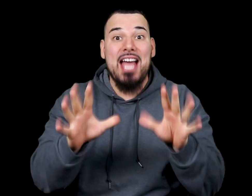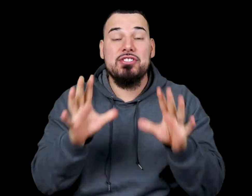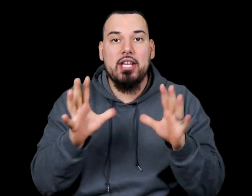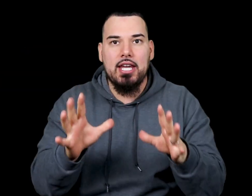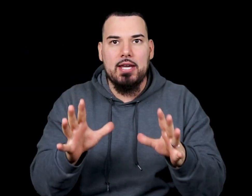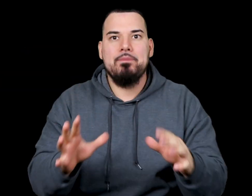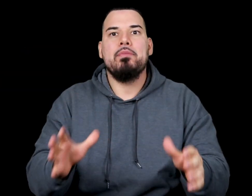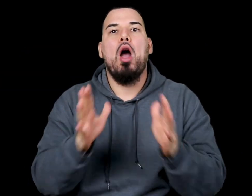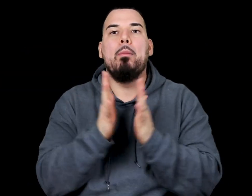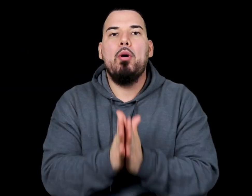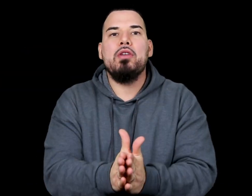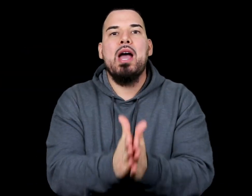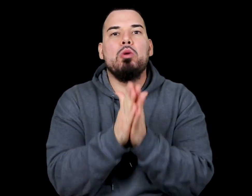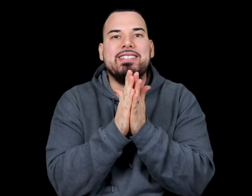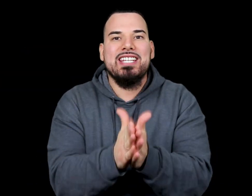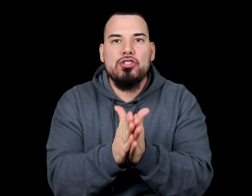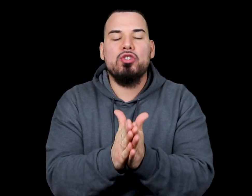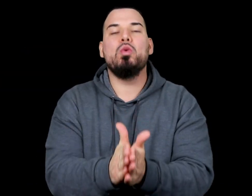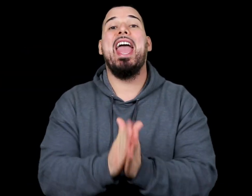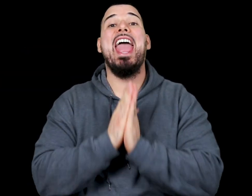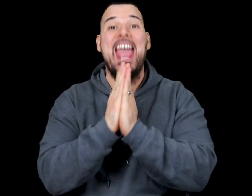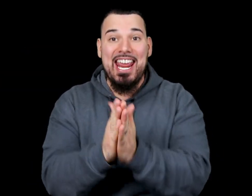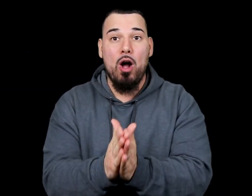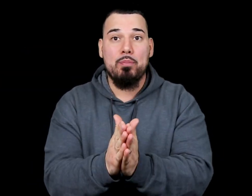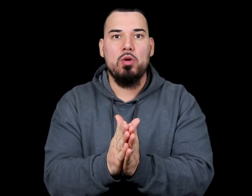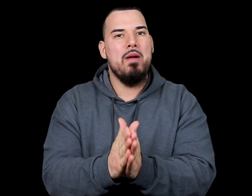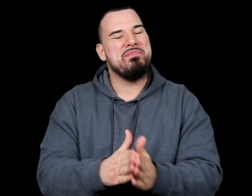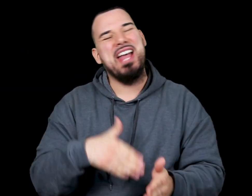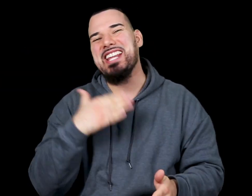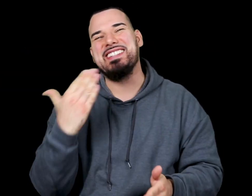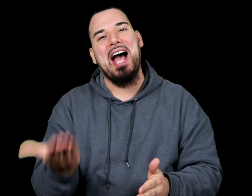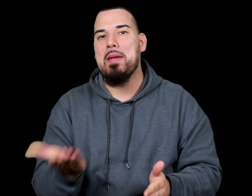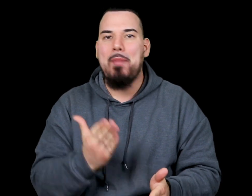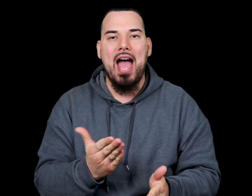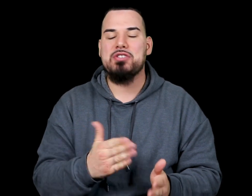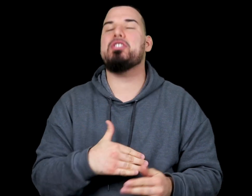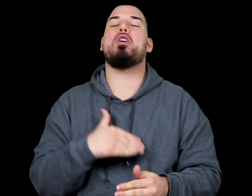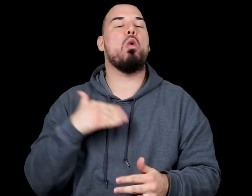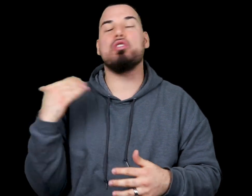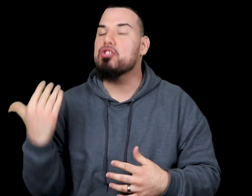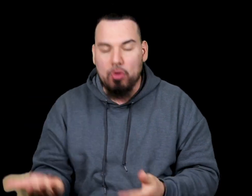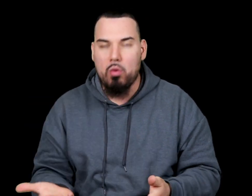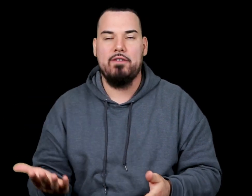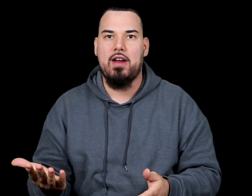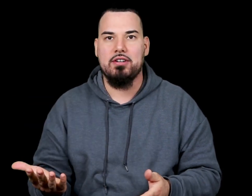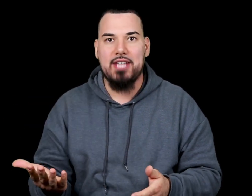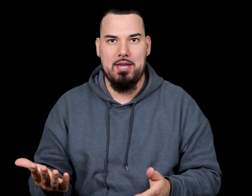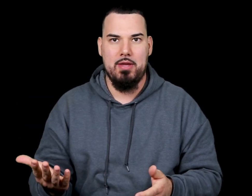That's the key. A book that will teach you and help you. Not a time passer or a story for entertainment.